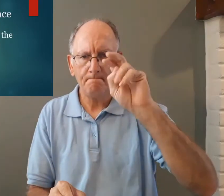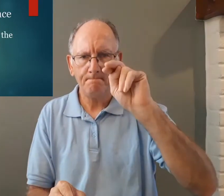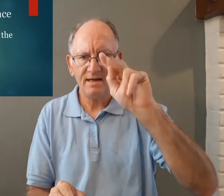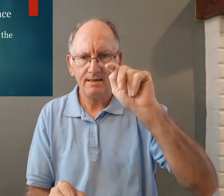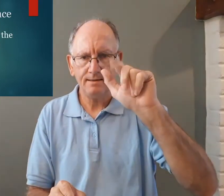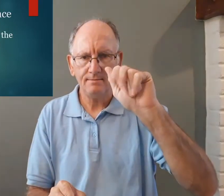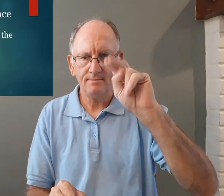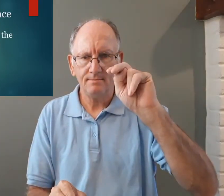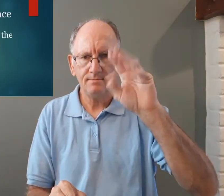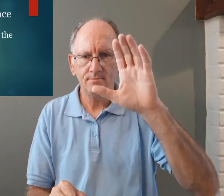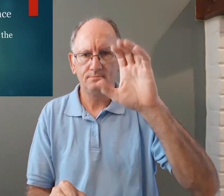repentance